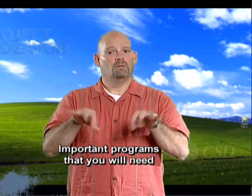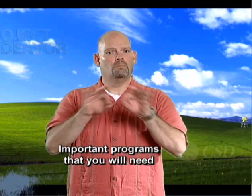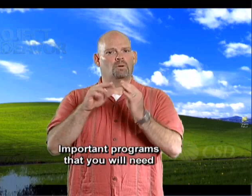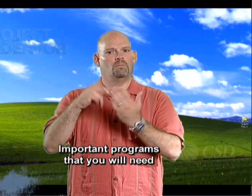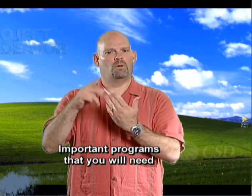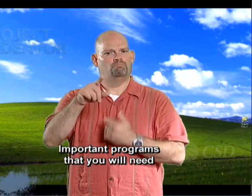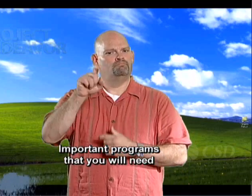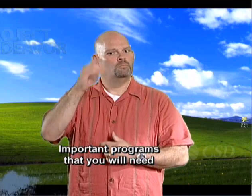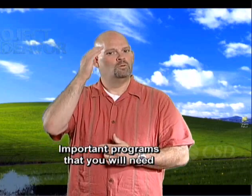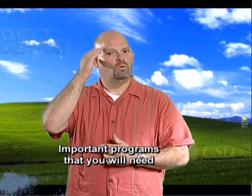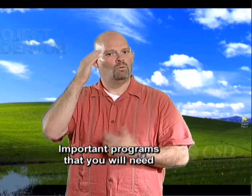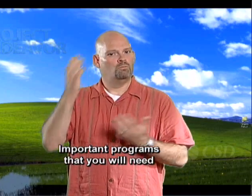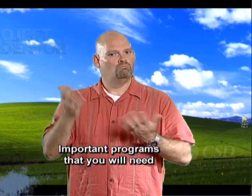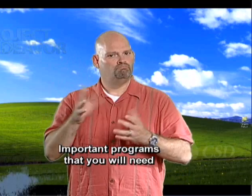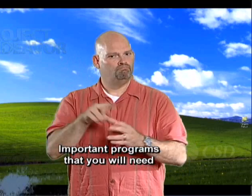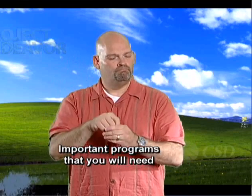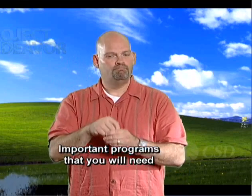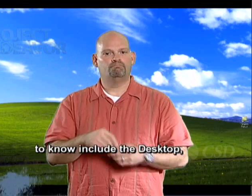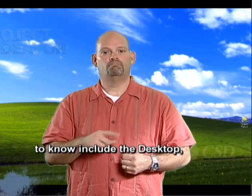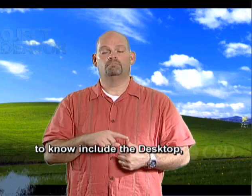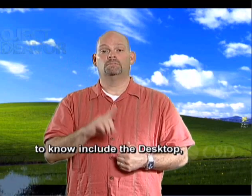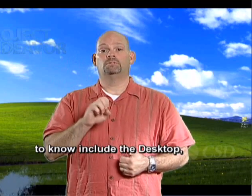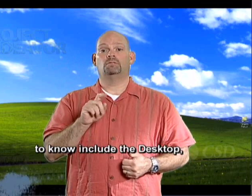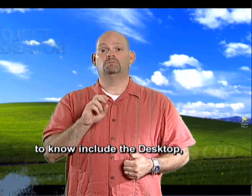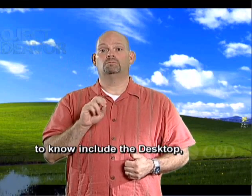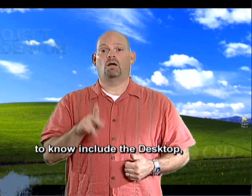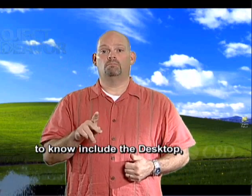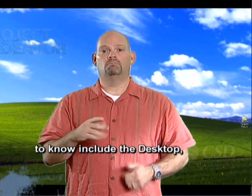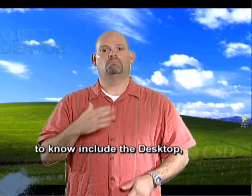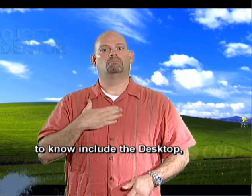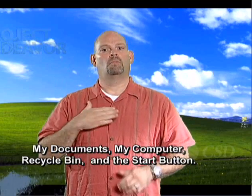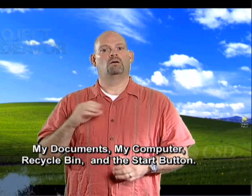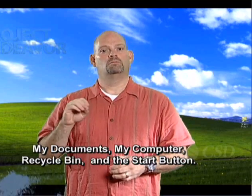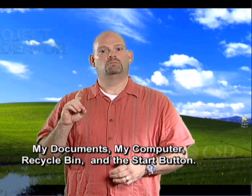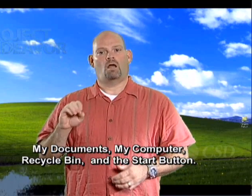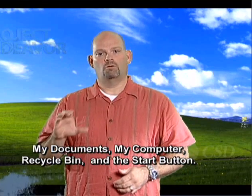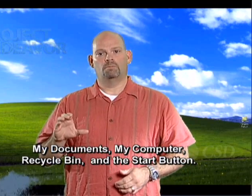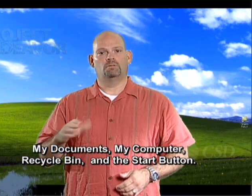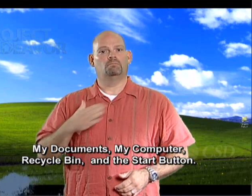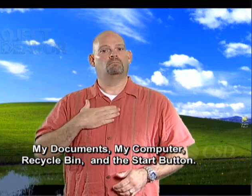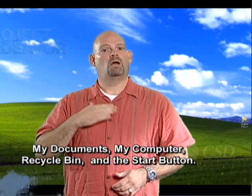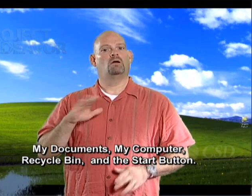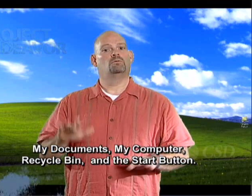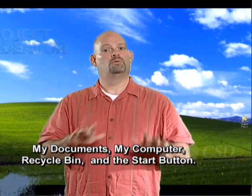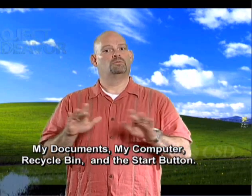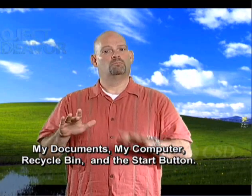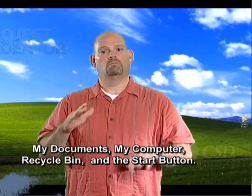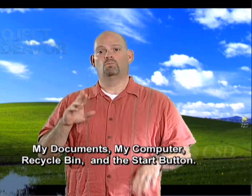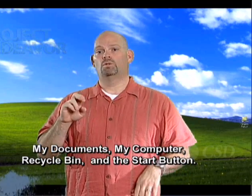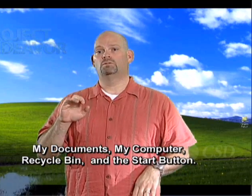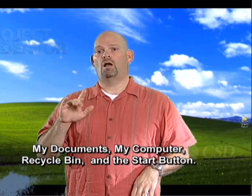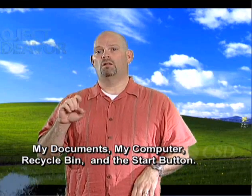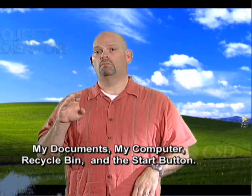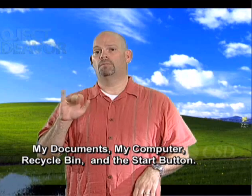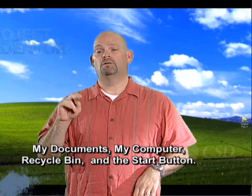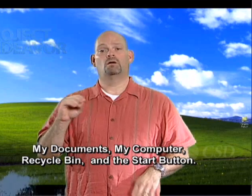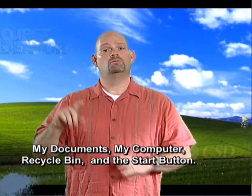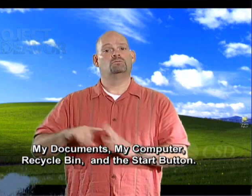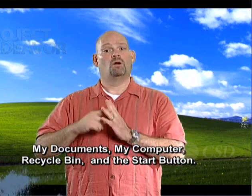Important programs that you will need to know about including the Desktop, My Documents, My Computer, Recycle Bin, and the Start button.